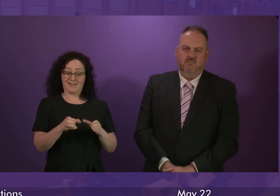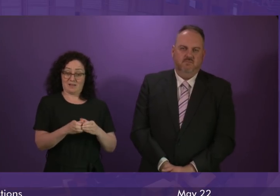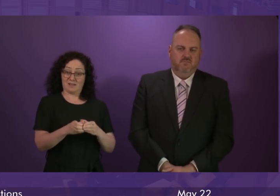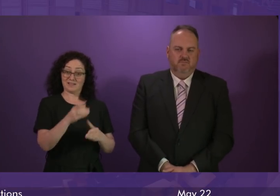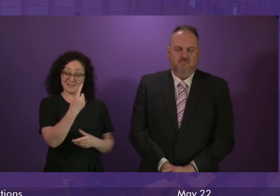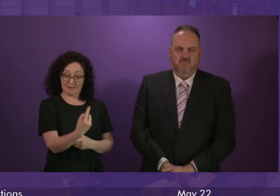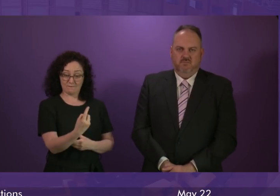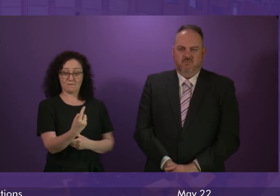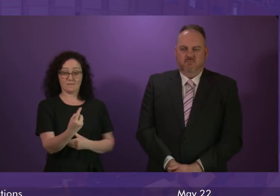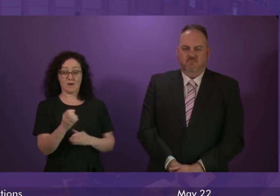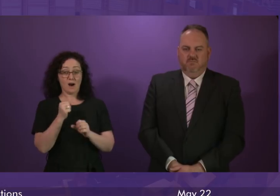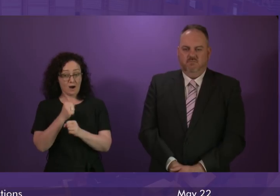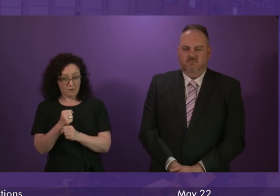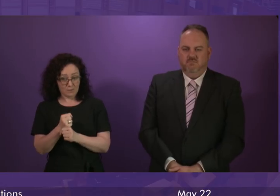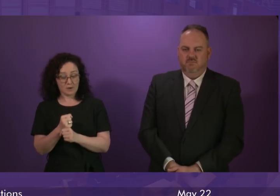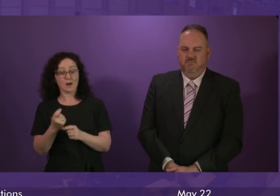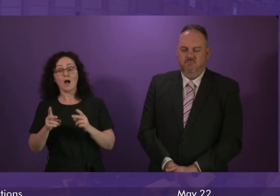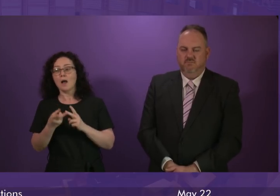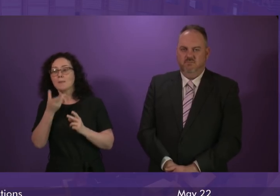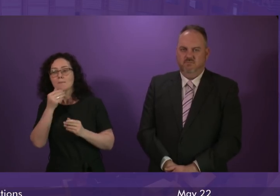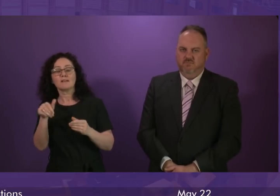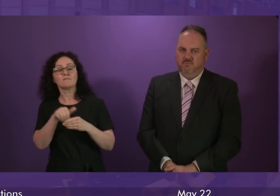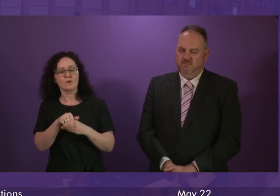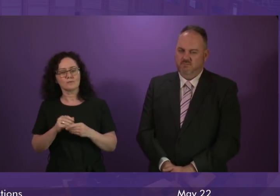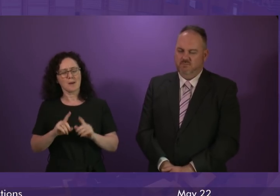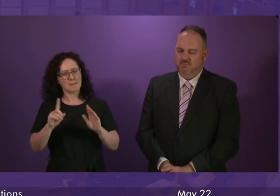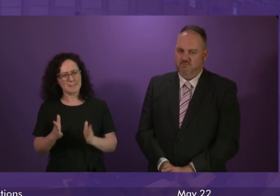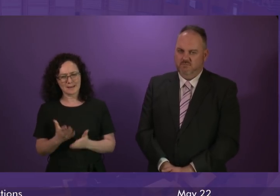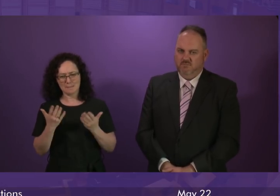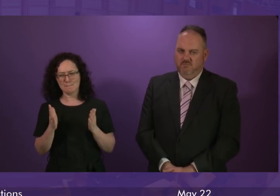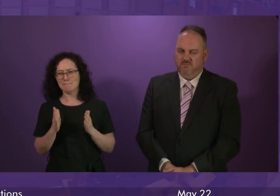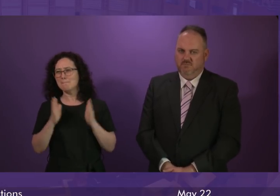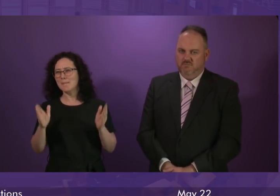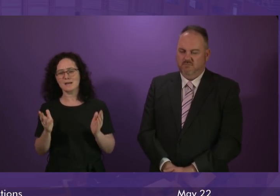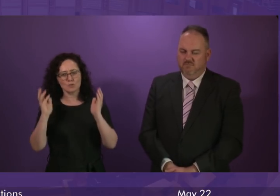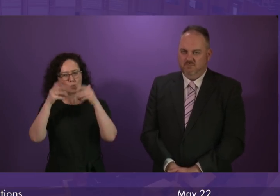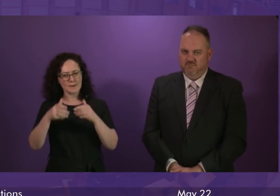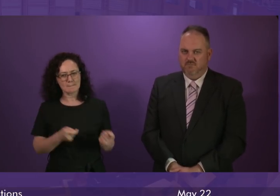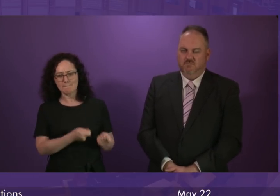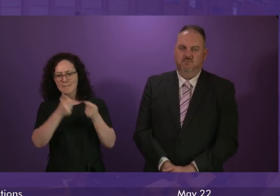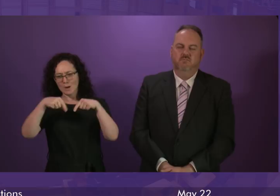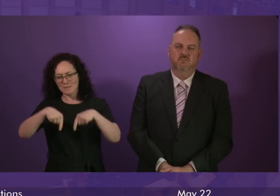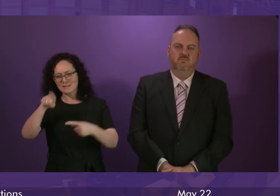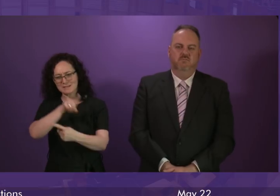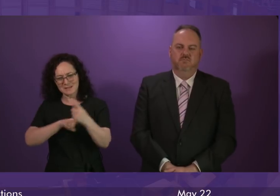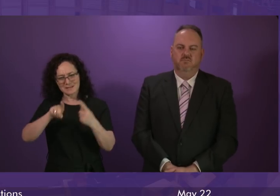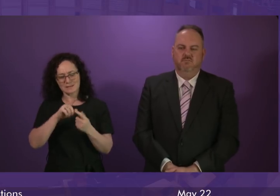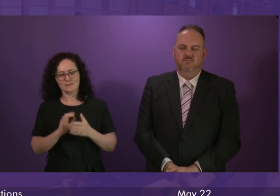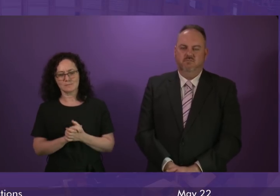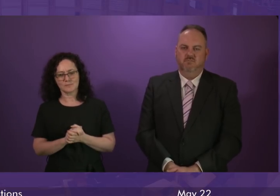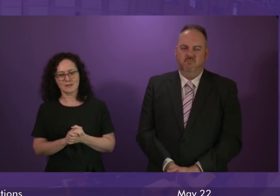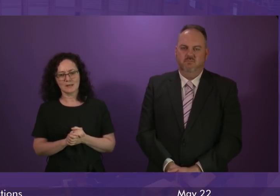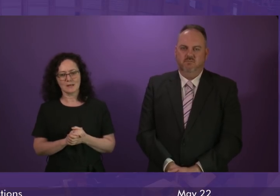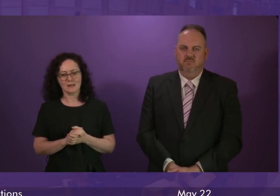exactly that. I have to gently say to the member, though, the biggest concern that is raised in this sector and in many other sectors about the